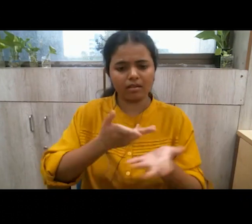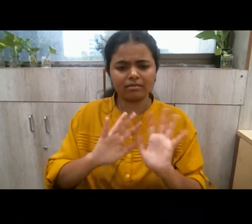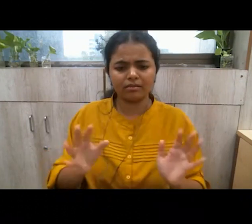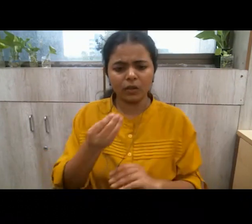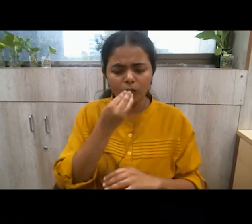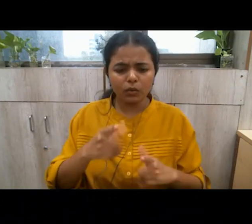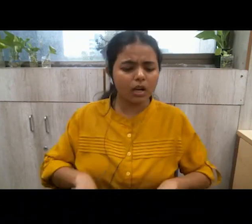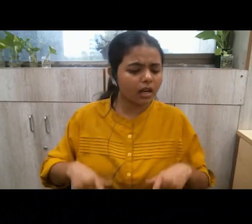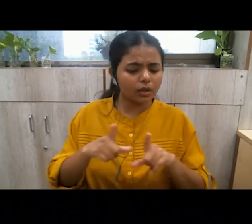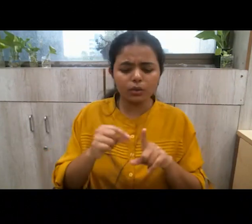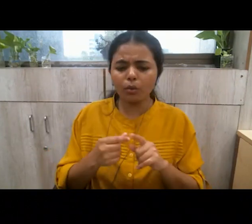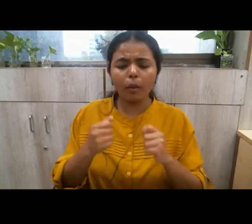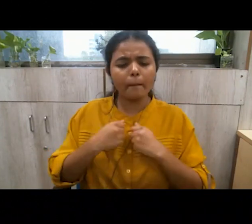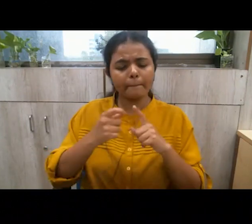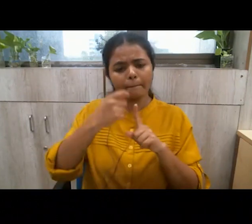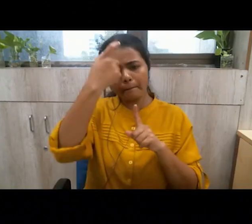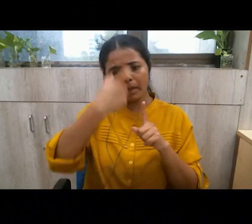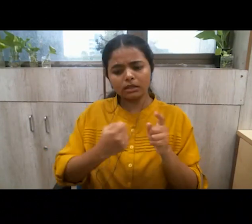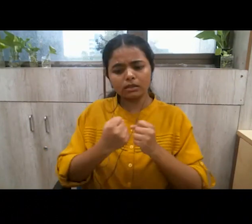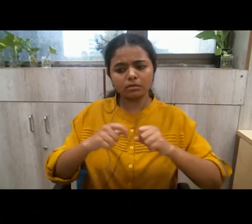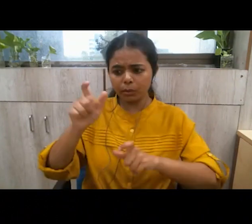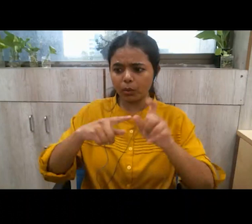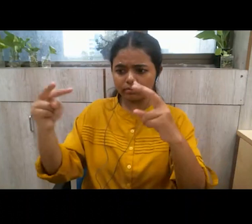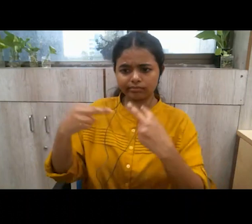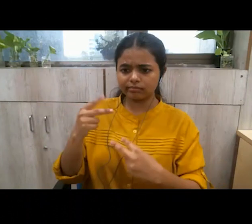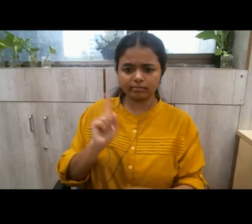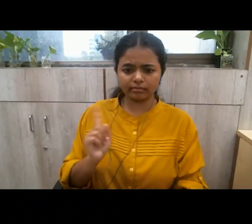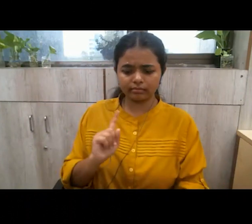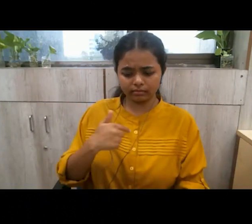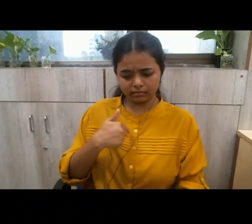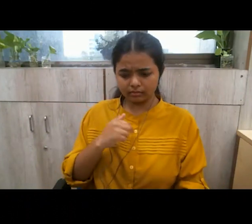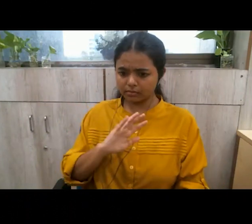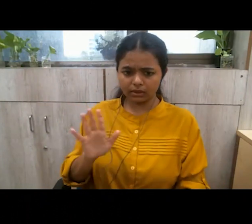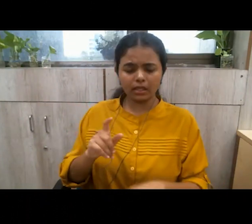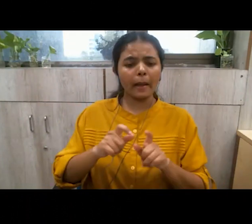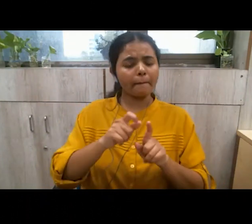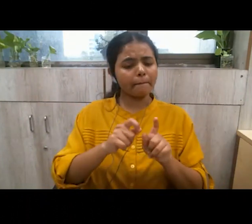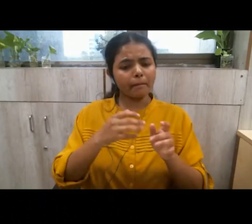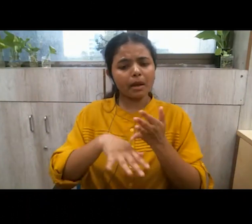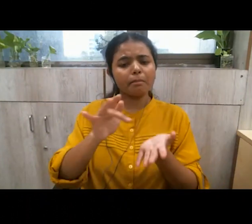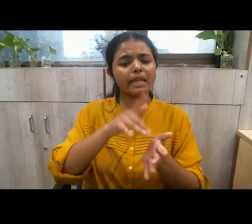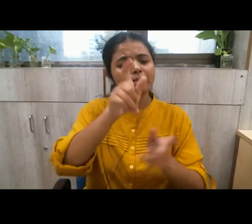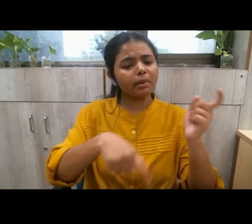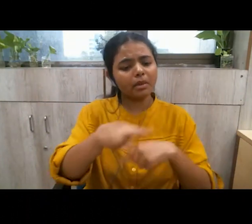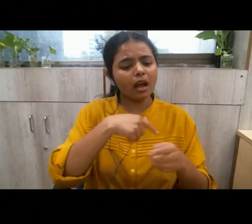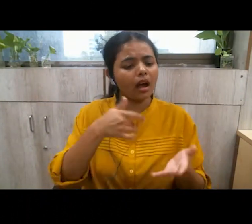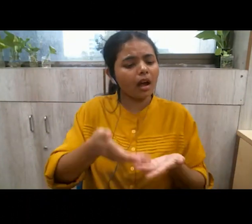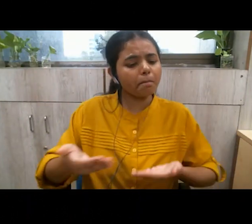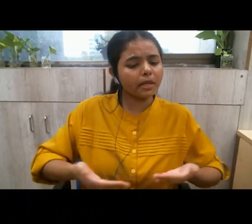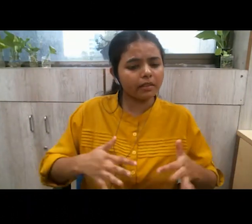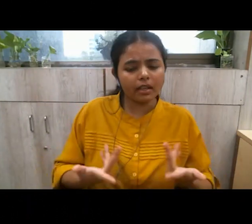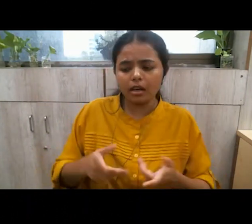in my personal space is nobody's concern how i behave in public how i behave with others